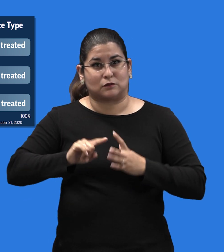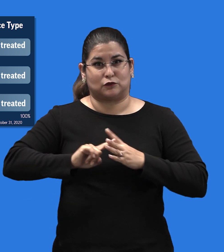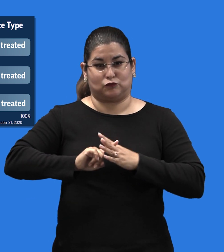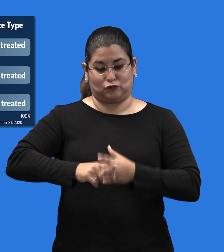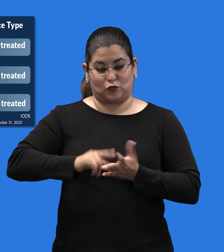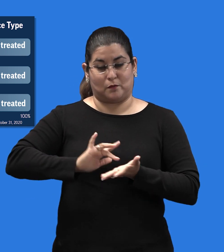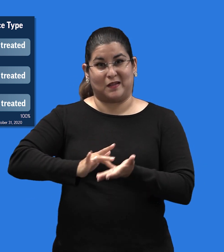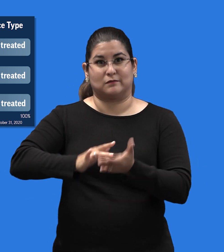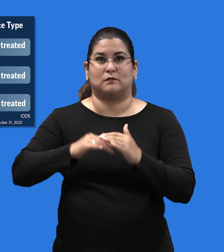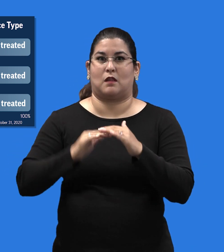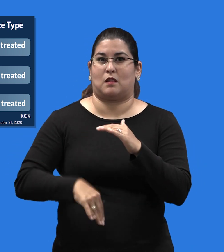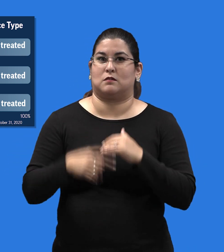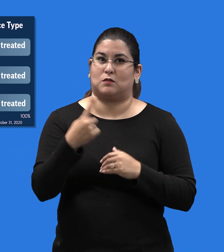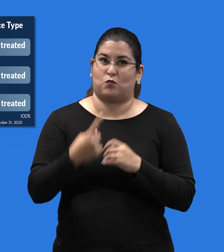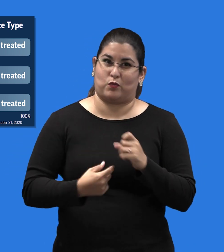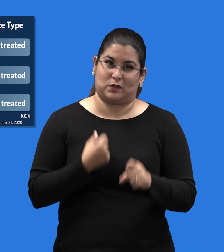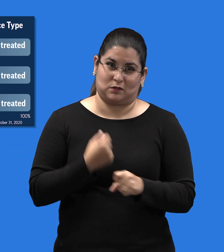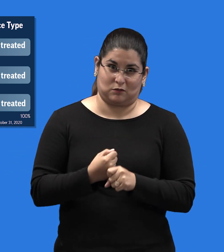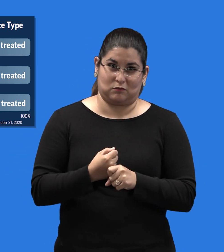accessing treatment in primary care settings.